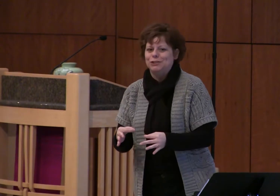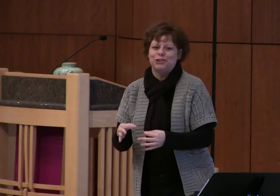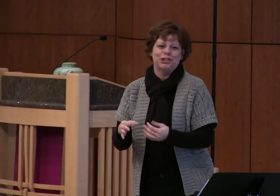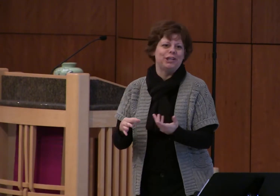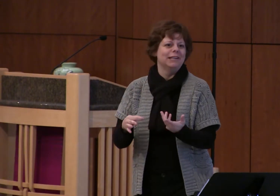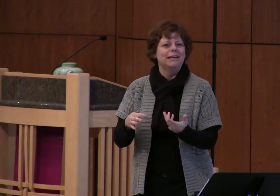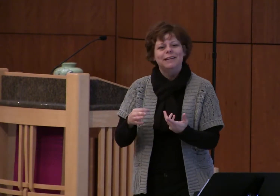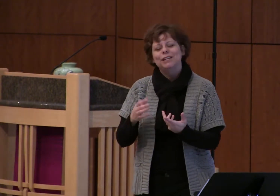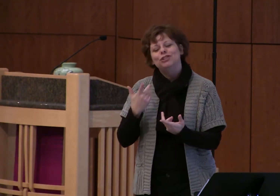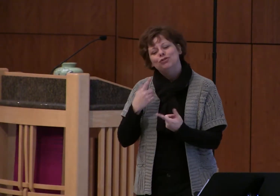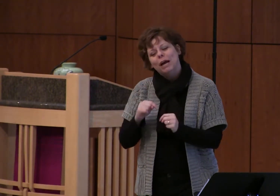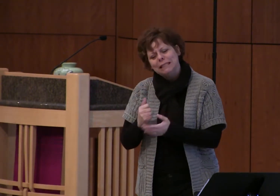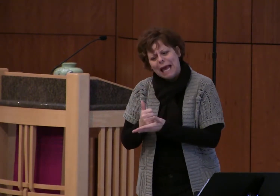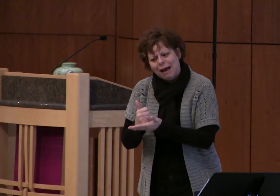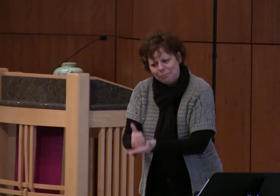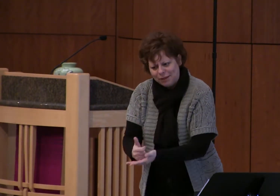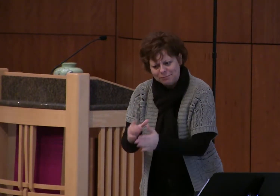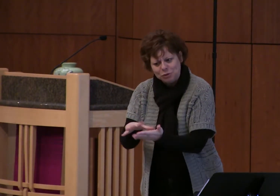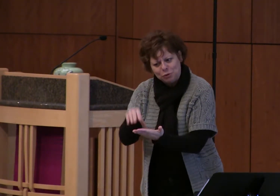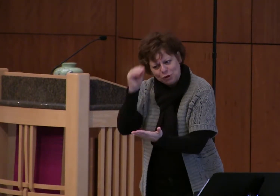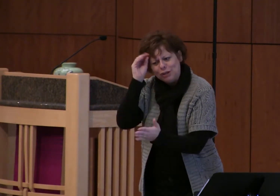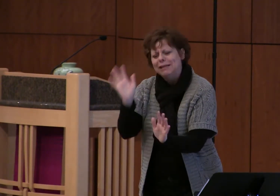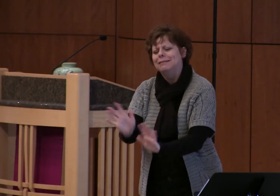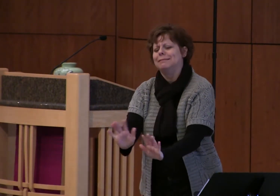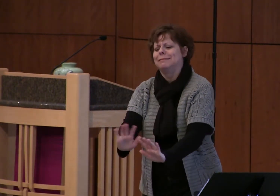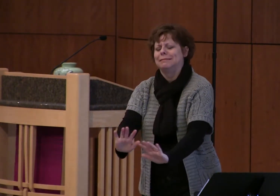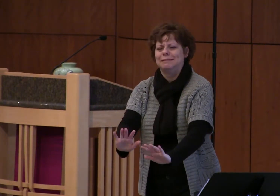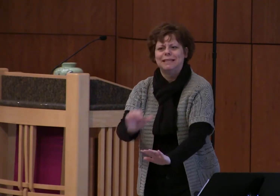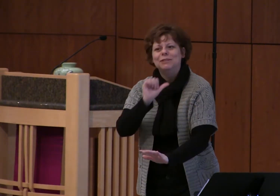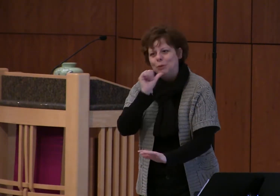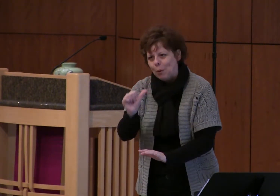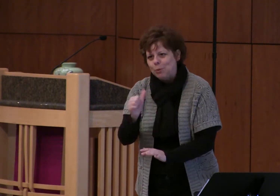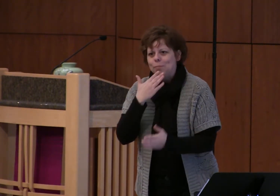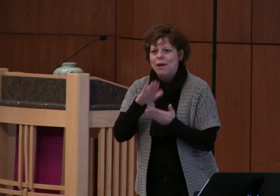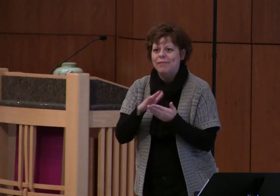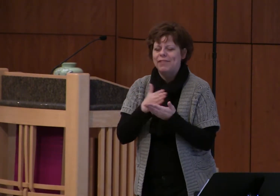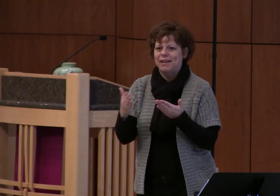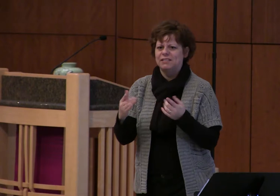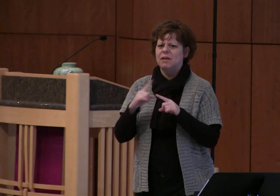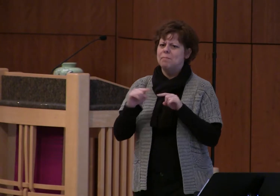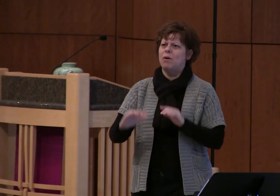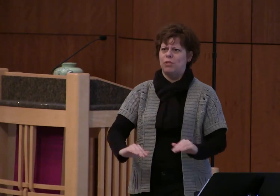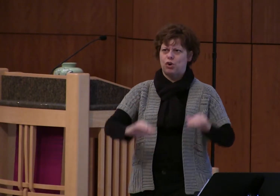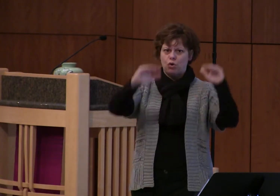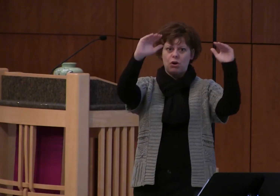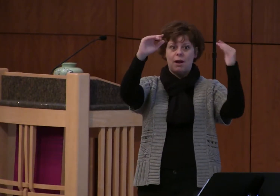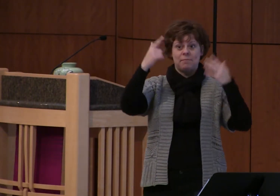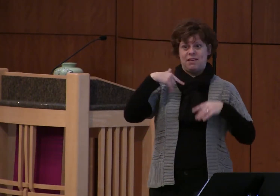save them from disastrous consequences but the younger son in this parable is no longer a child